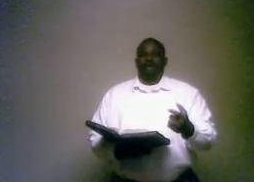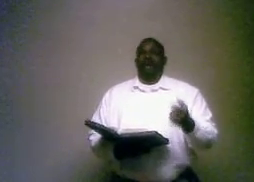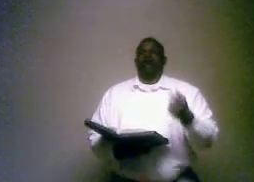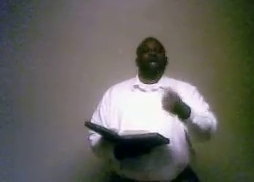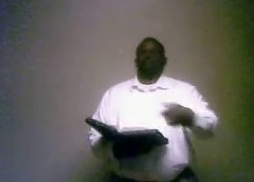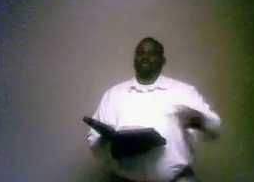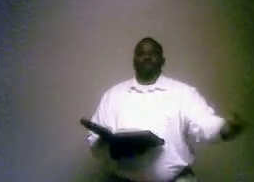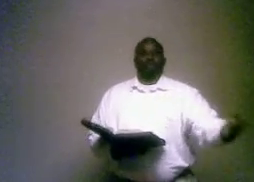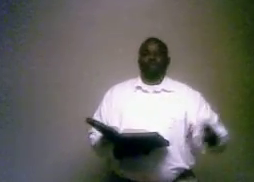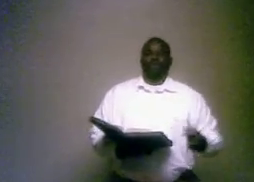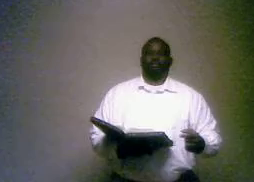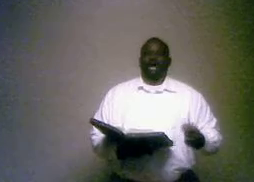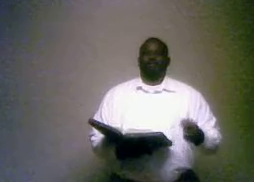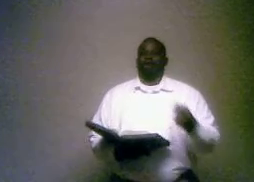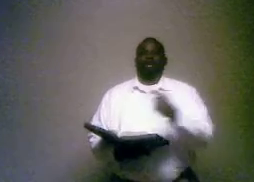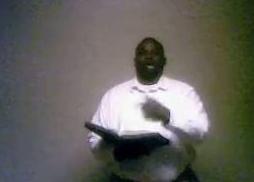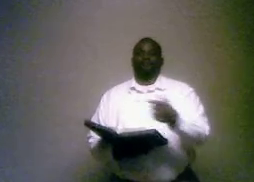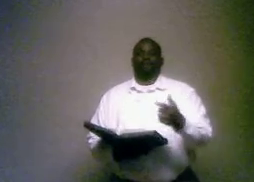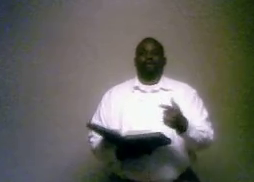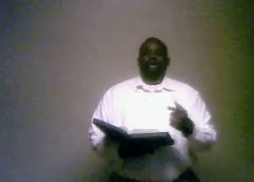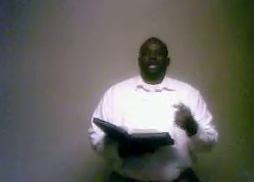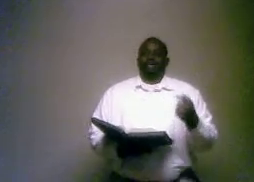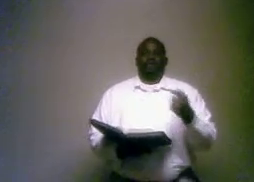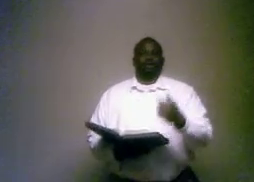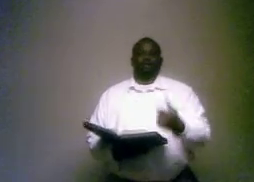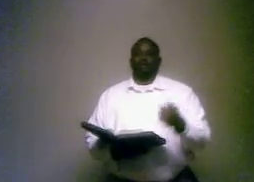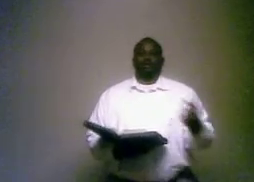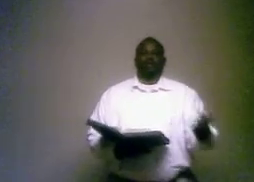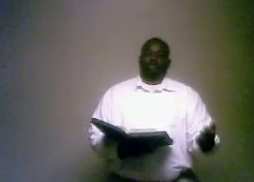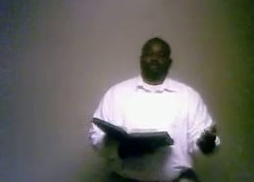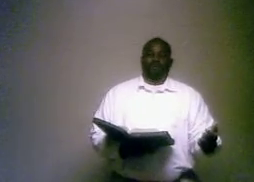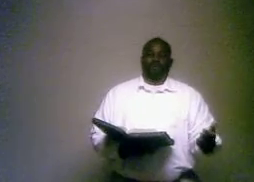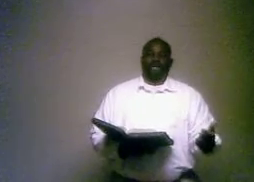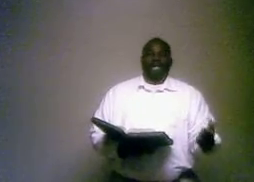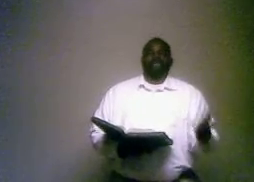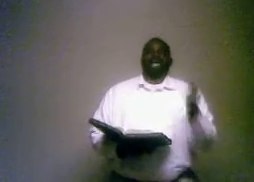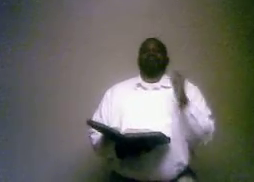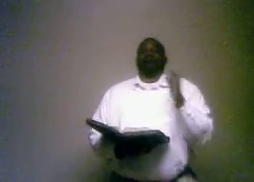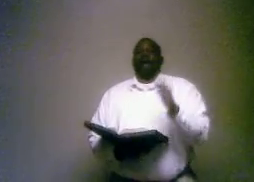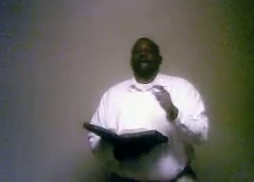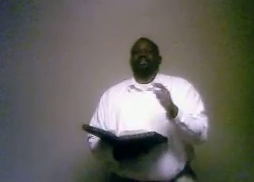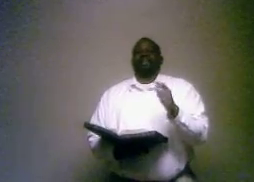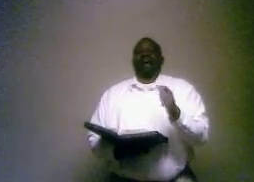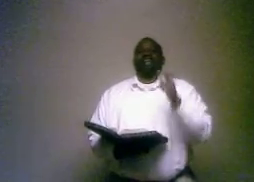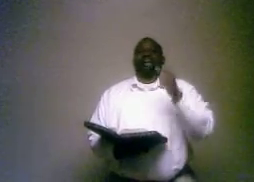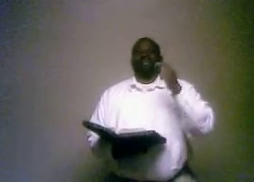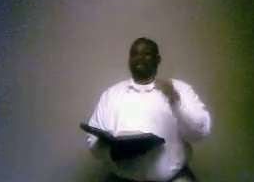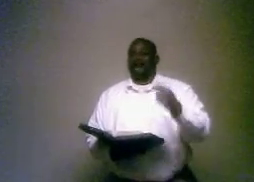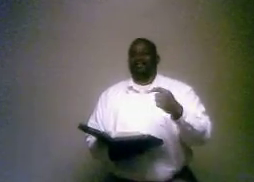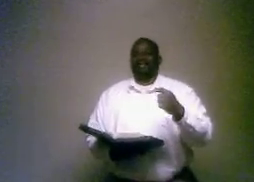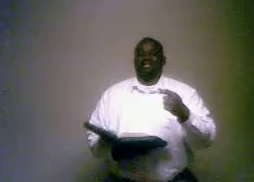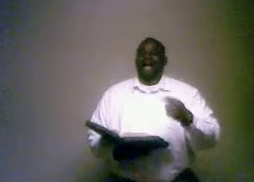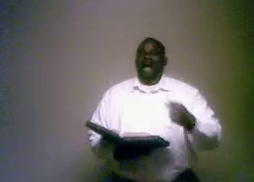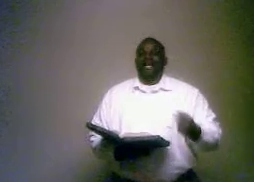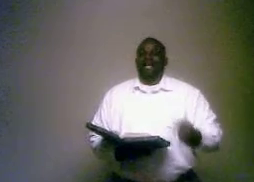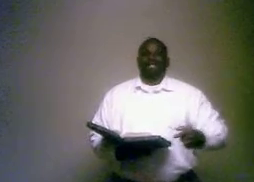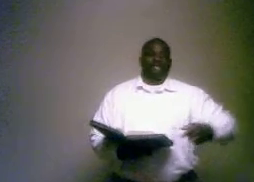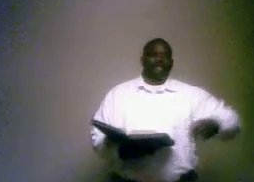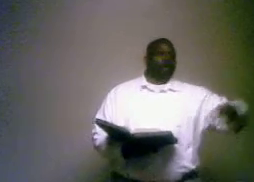all you have to do is read the Bible and all you have to do is put scripture with scripture. And you have to rightly divide it in this context. I can't just say go